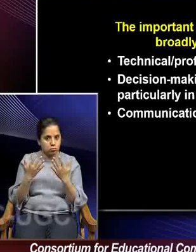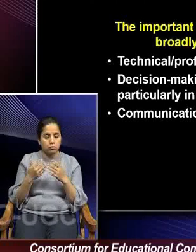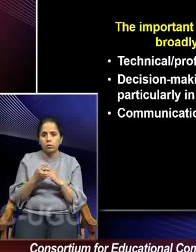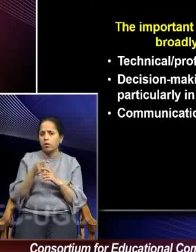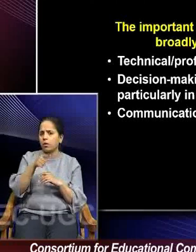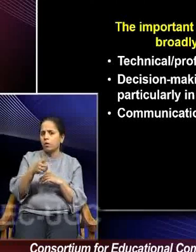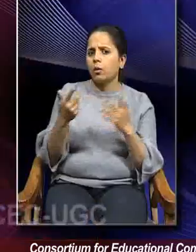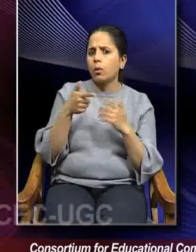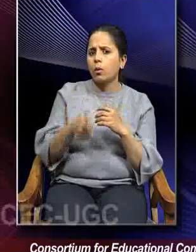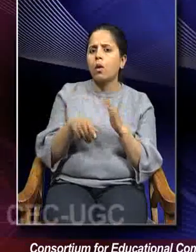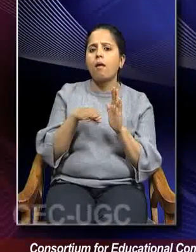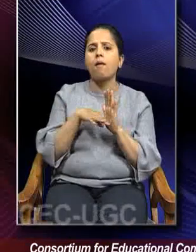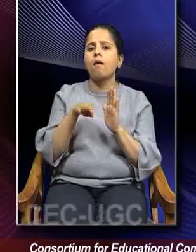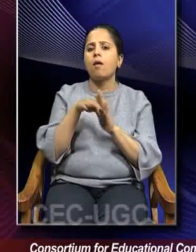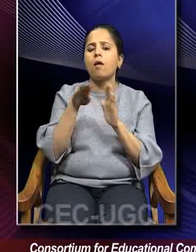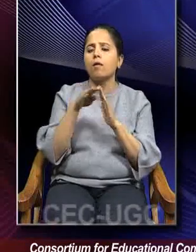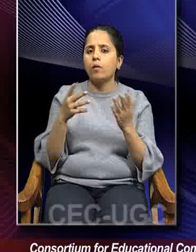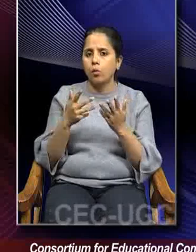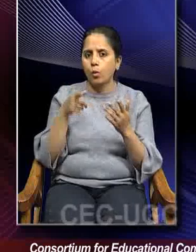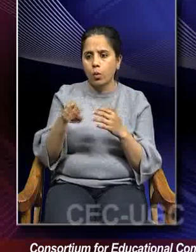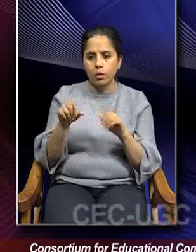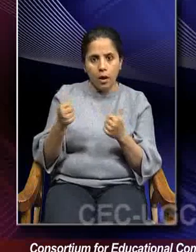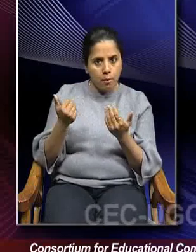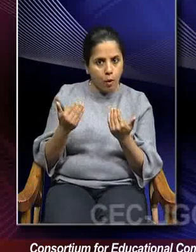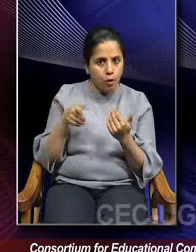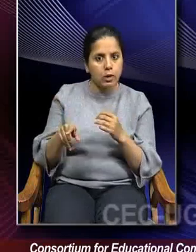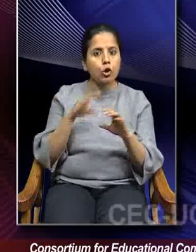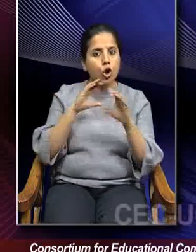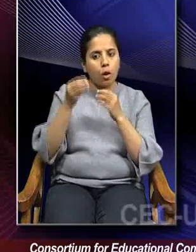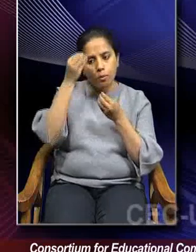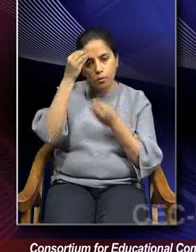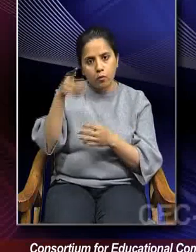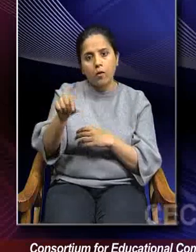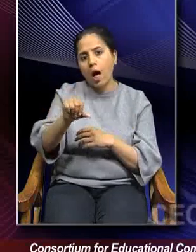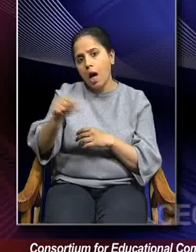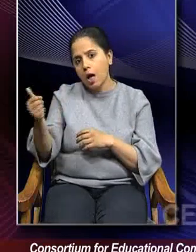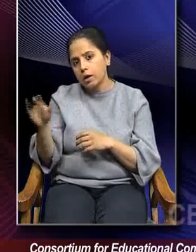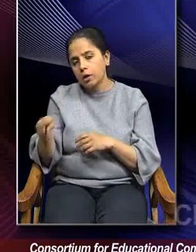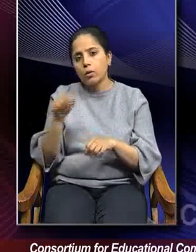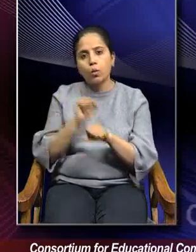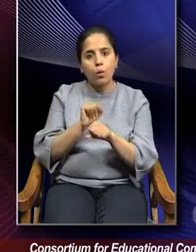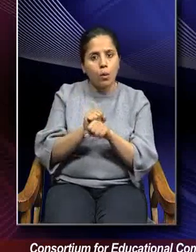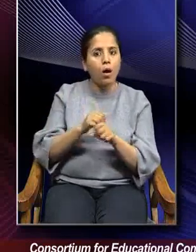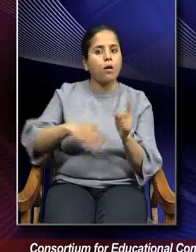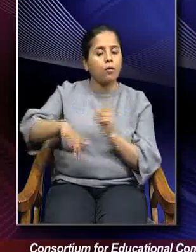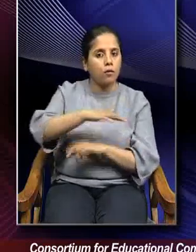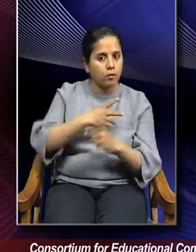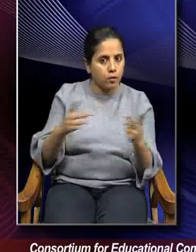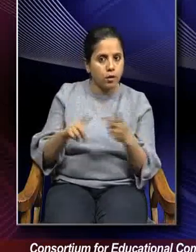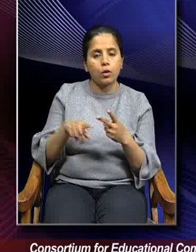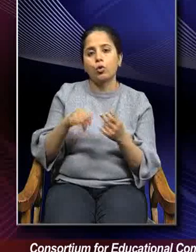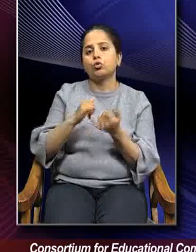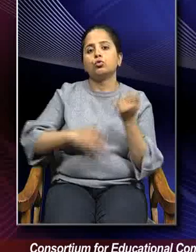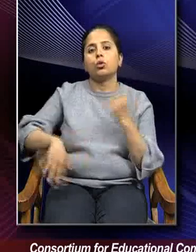level of this ability of communicating with others, communicating to the workforce, communicating to the